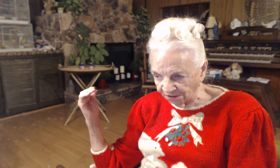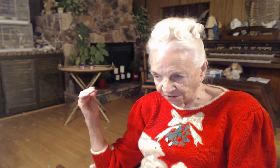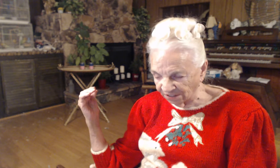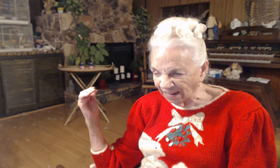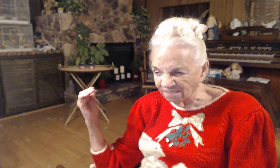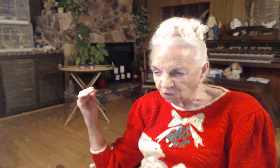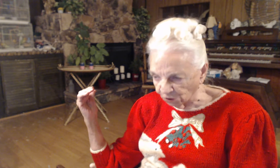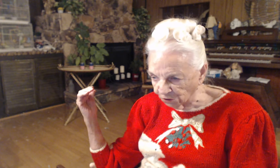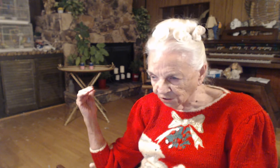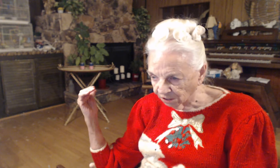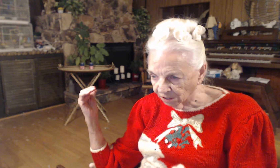Diverse.